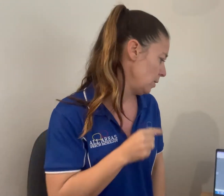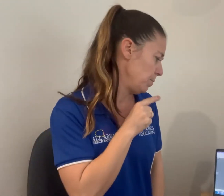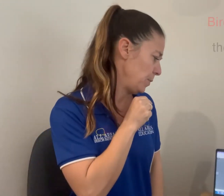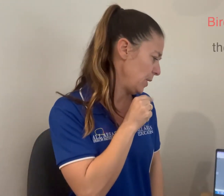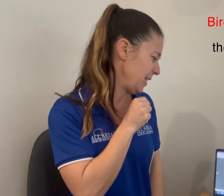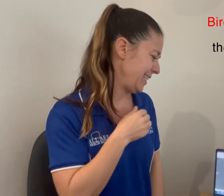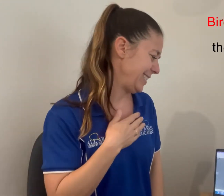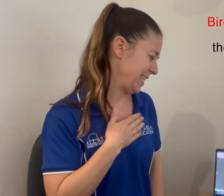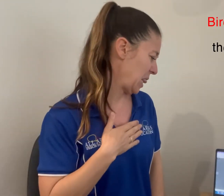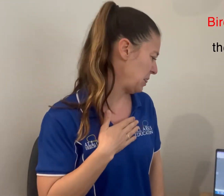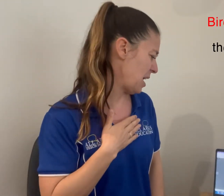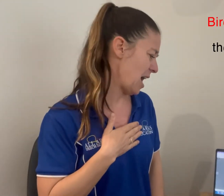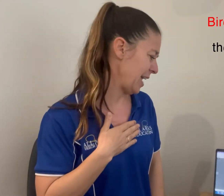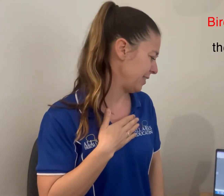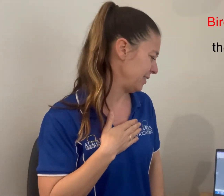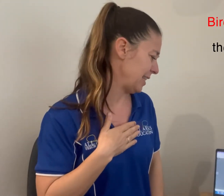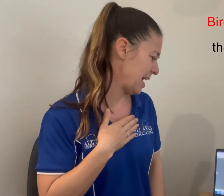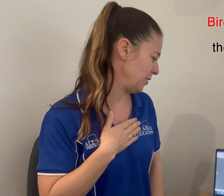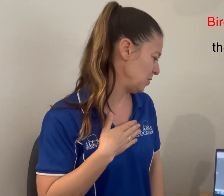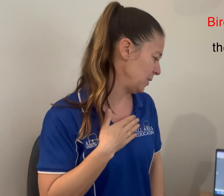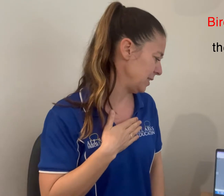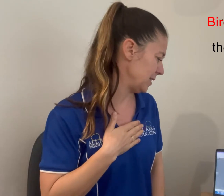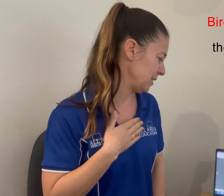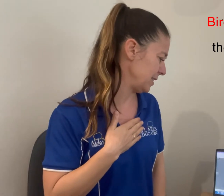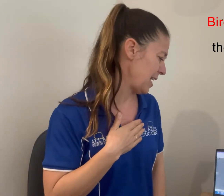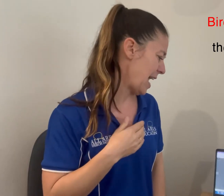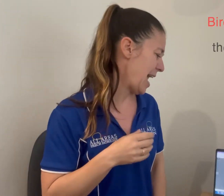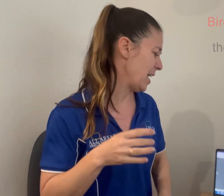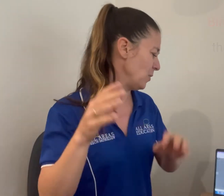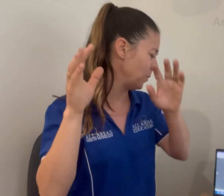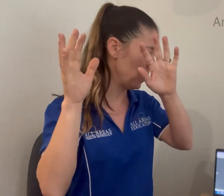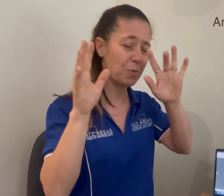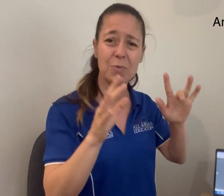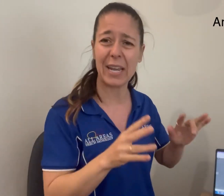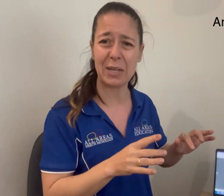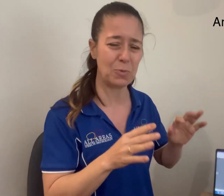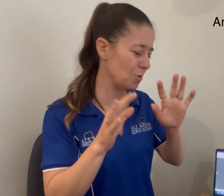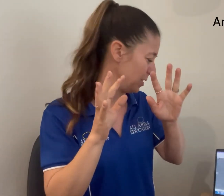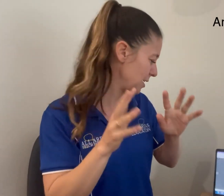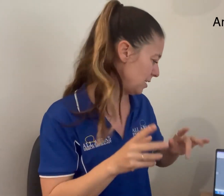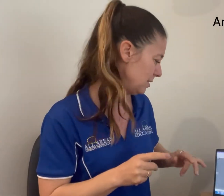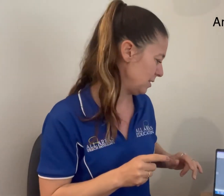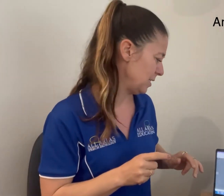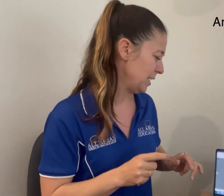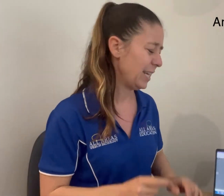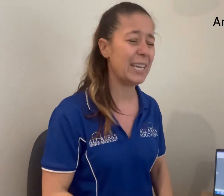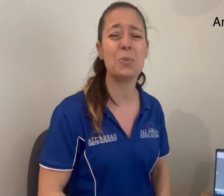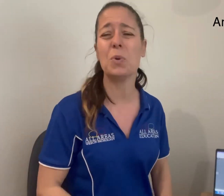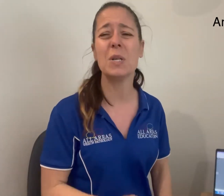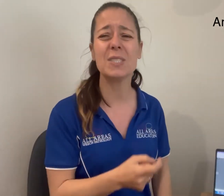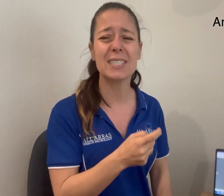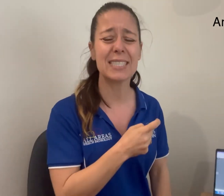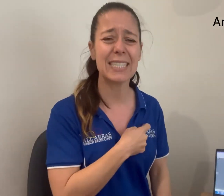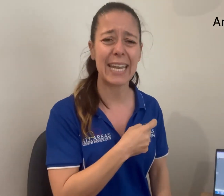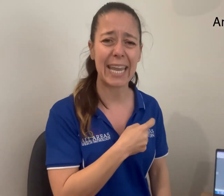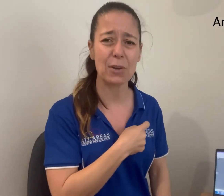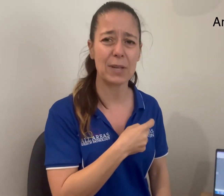Birdie didn't like the loud noises and all the rainwater. It was scary.